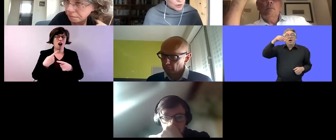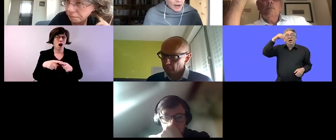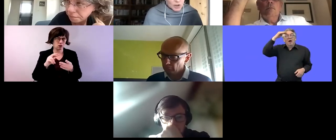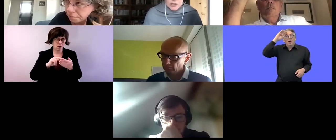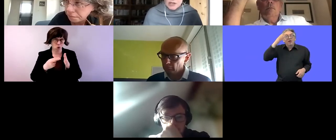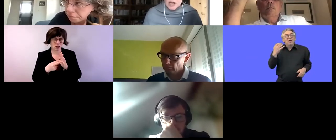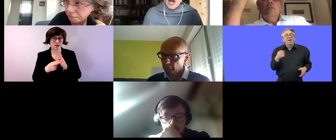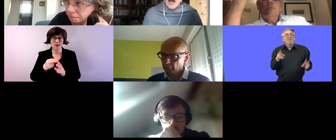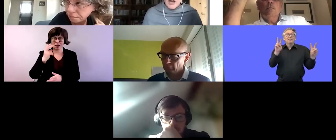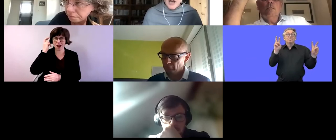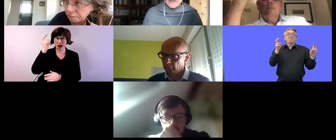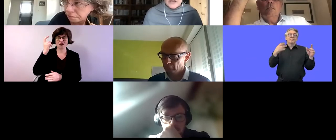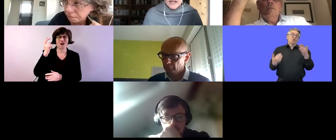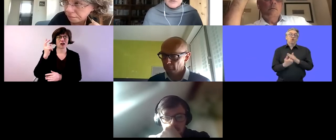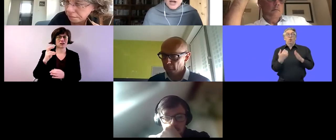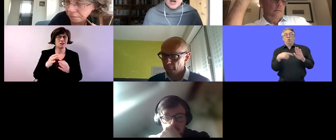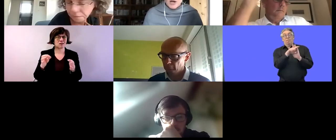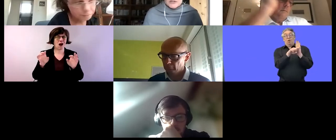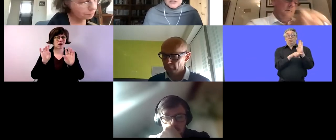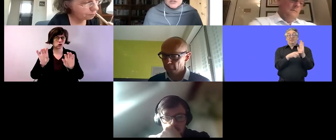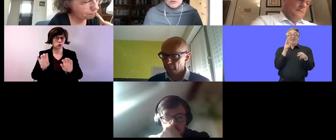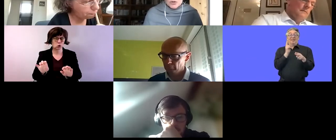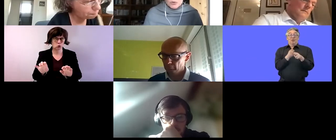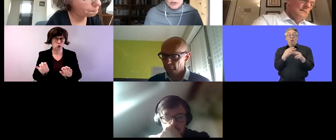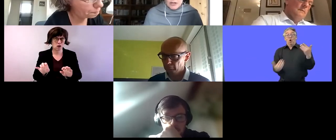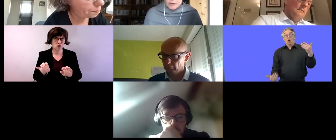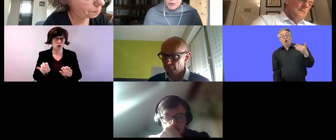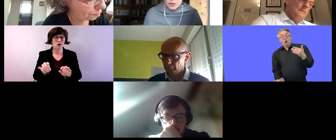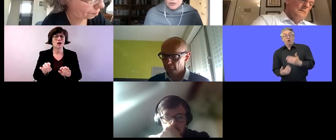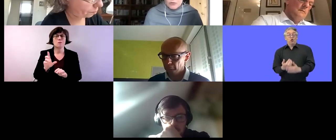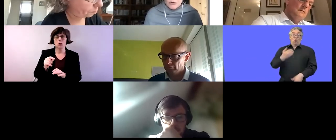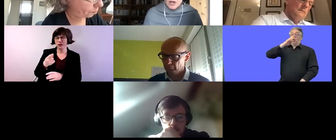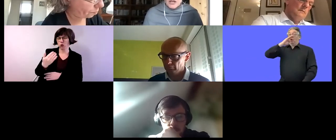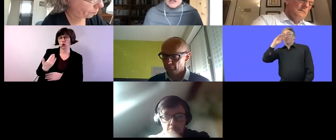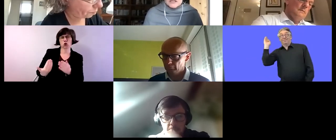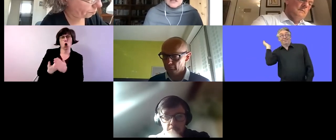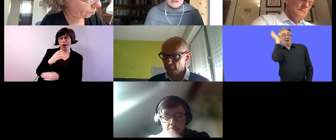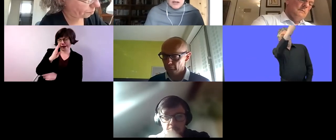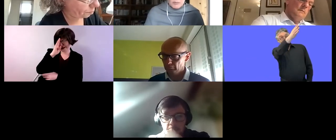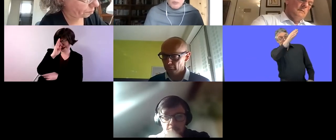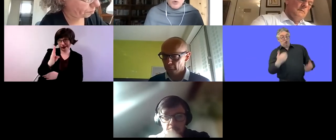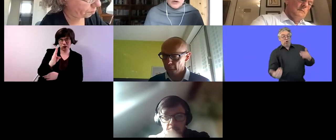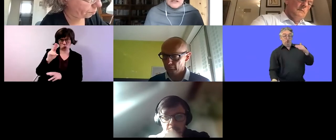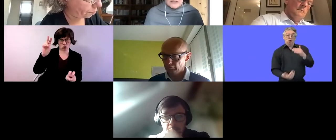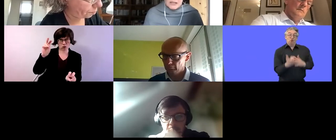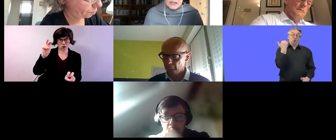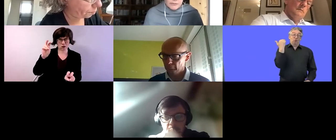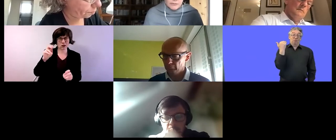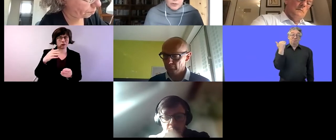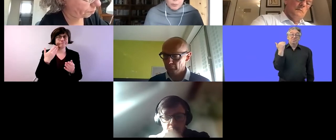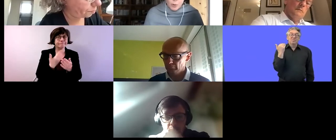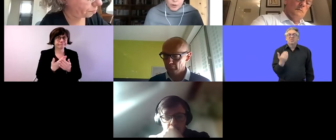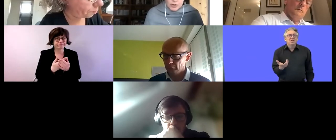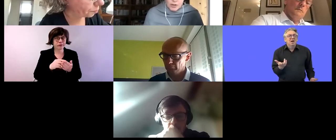new directions and the aim of that policy is to ensure that everybody who needs in more intensive